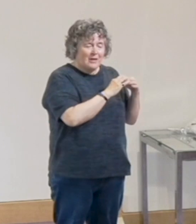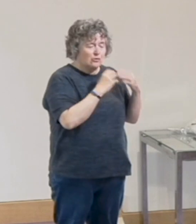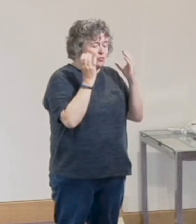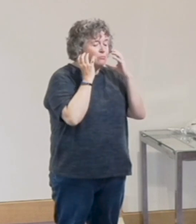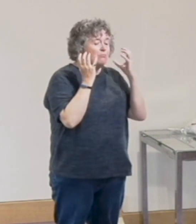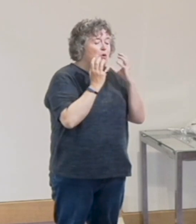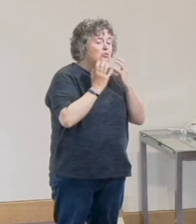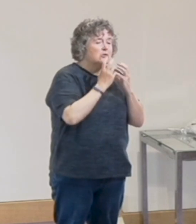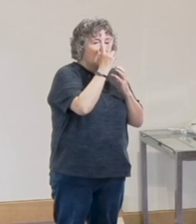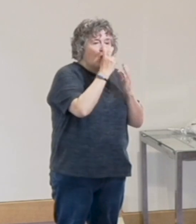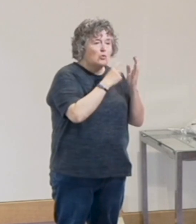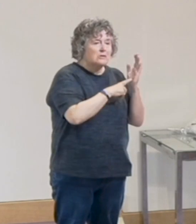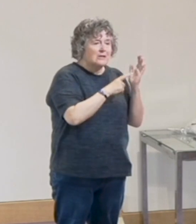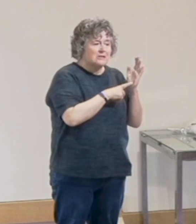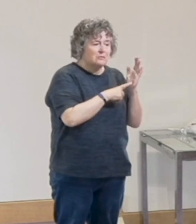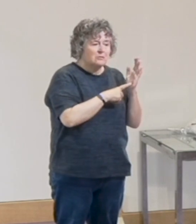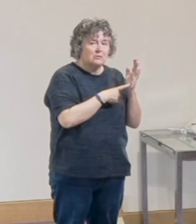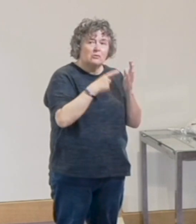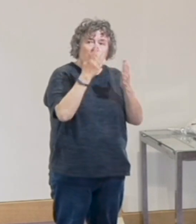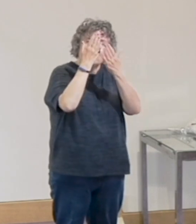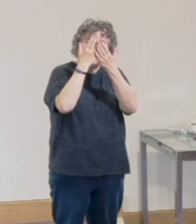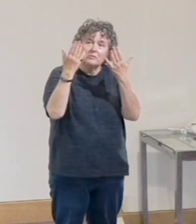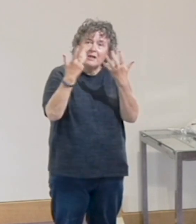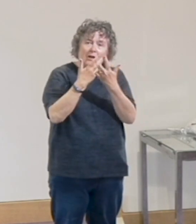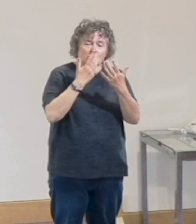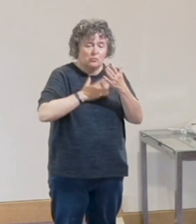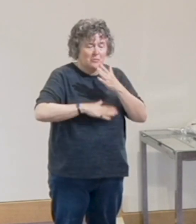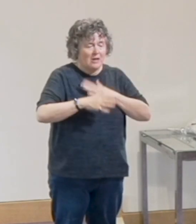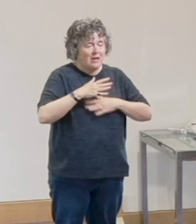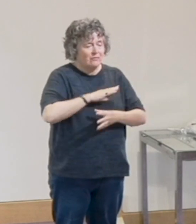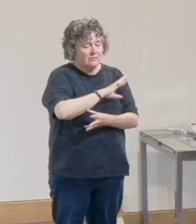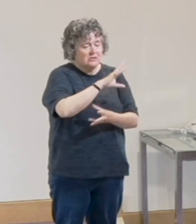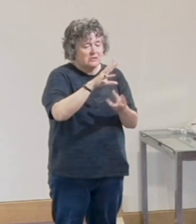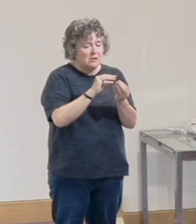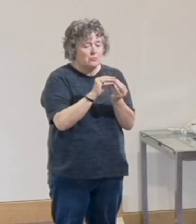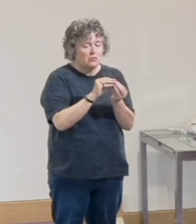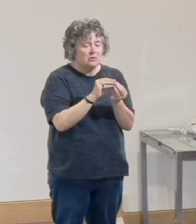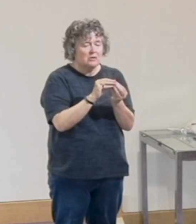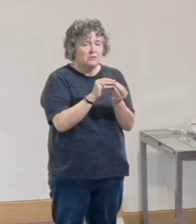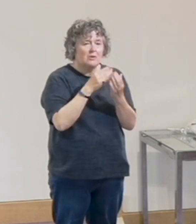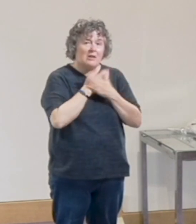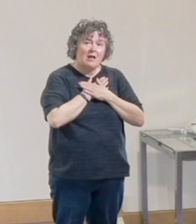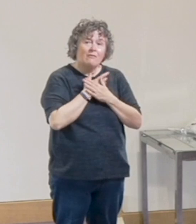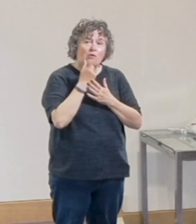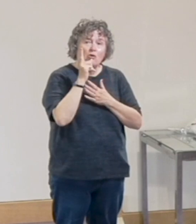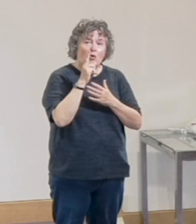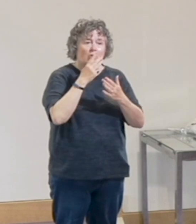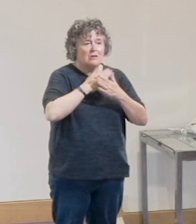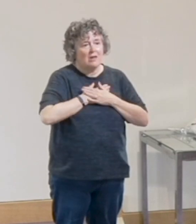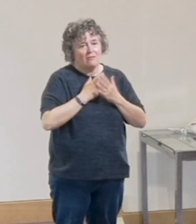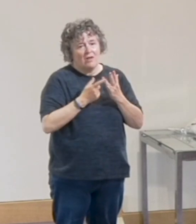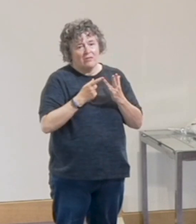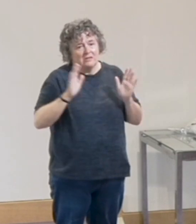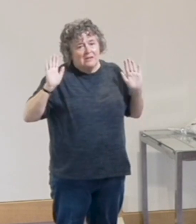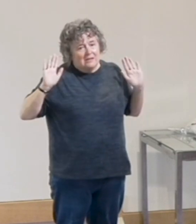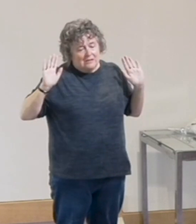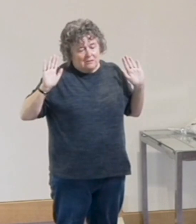So God is showing us how we should behave and it's summed up with just love God and love others.